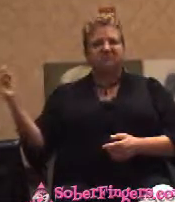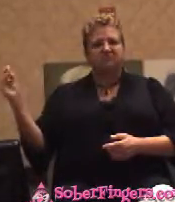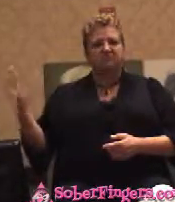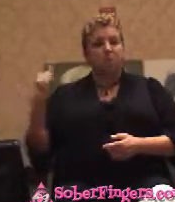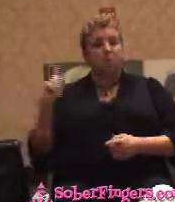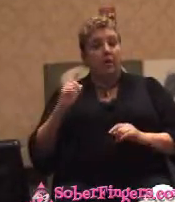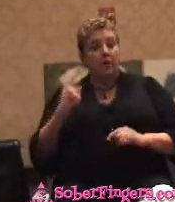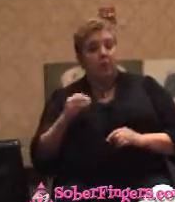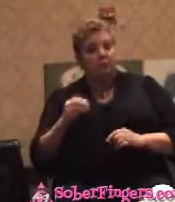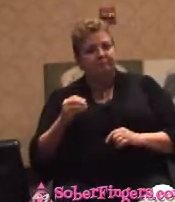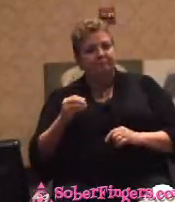store and bought a bottle.